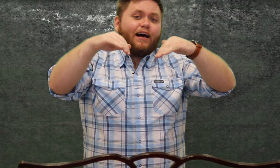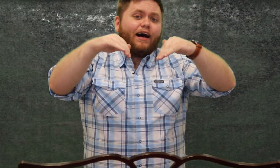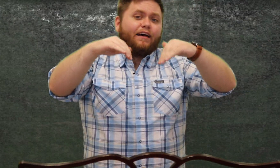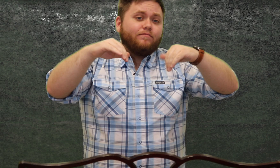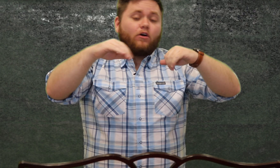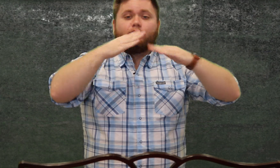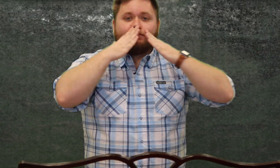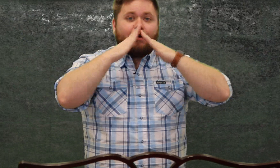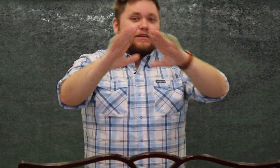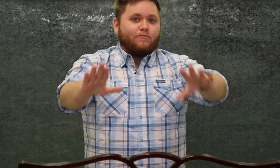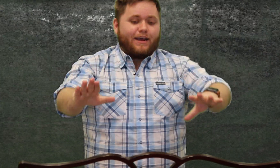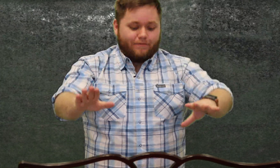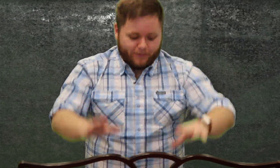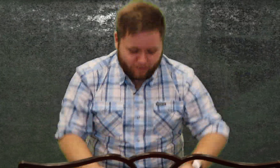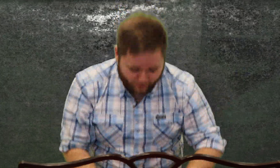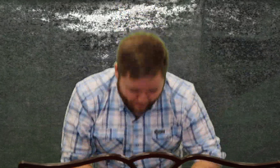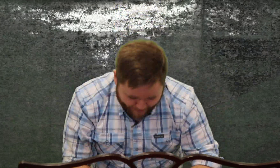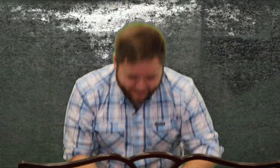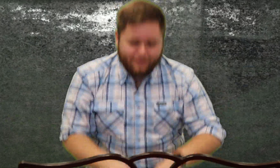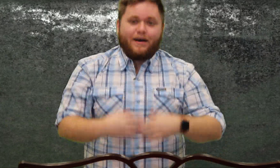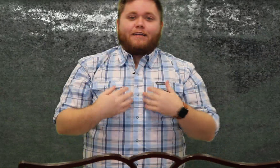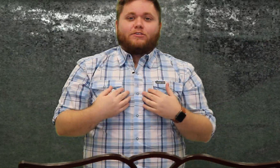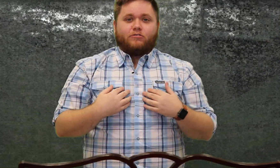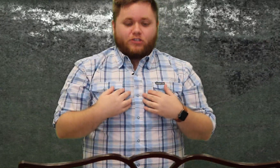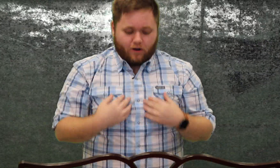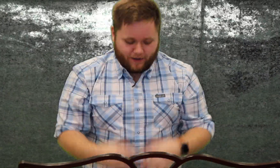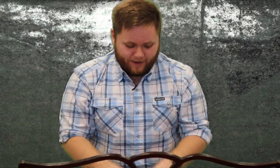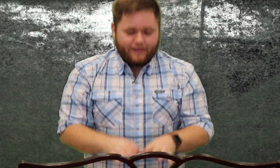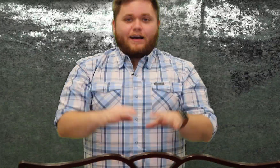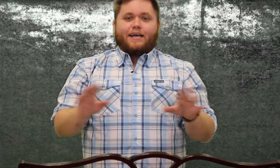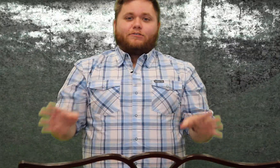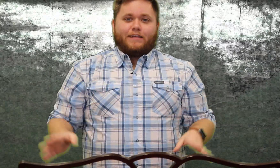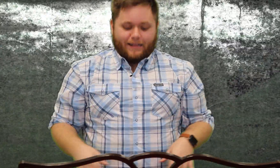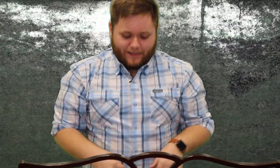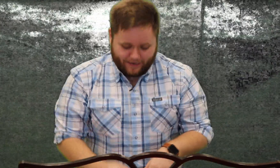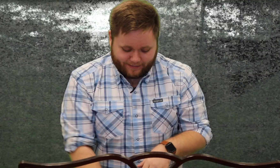oh that wasn't right mr breeland messed up i'm so sorry i do that a lot